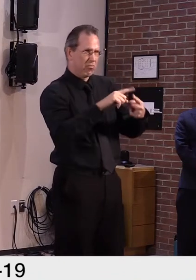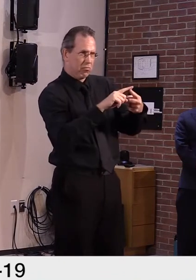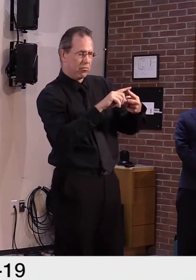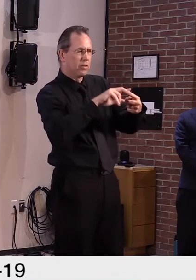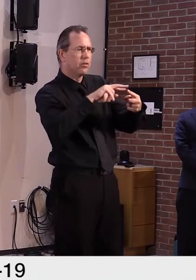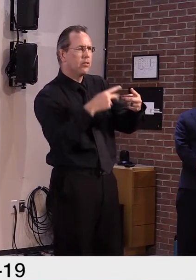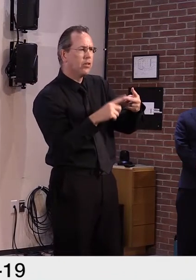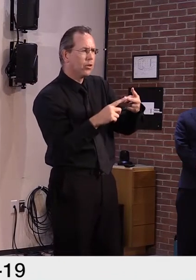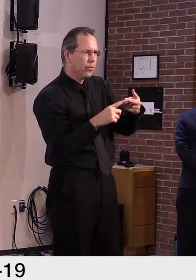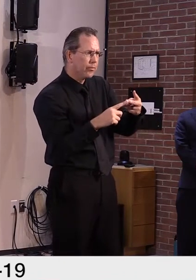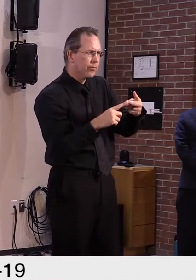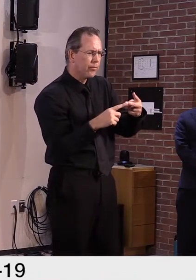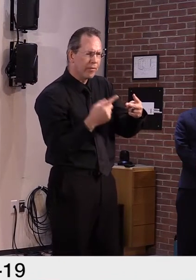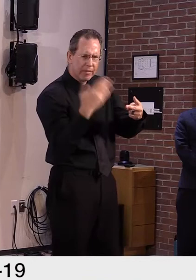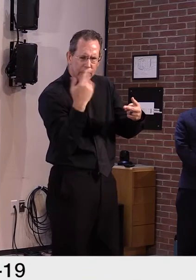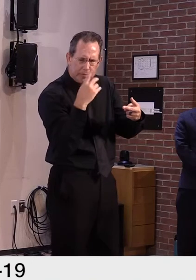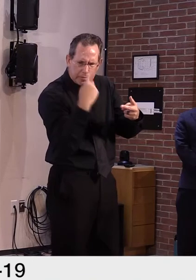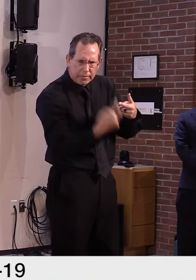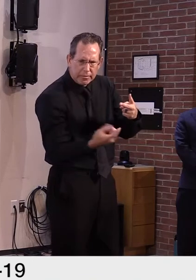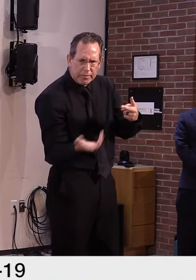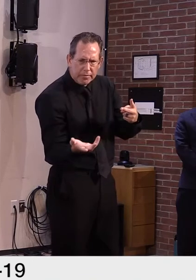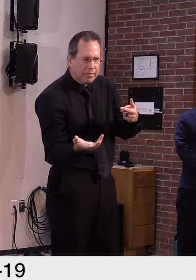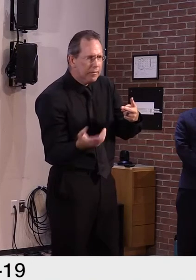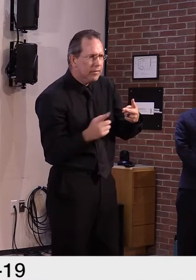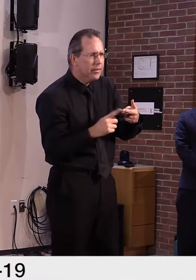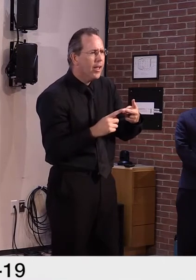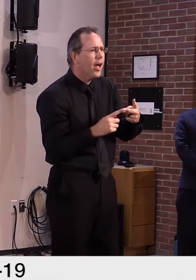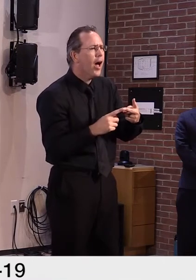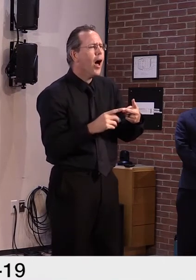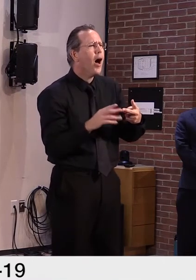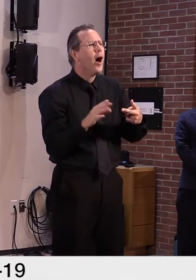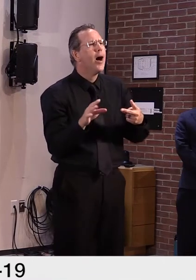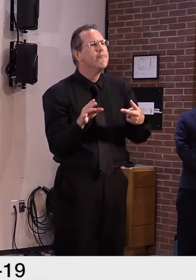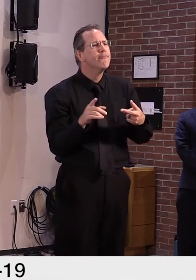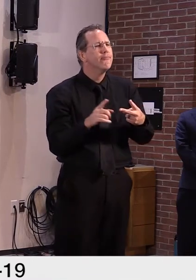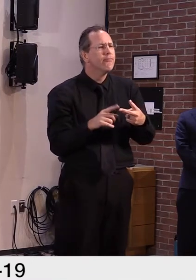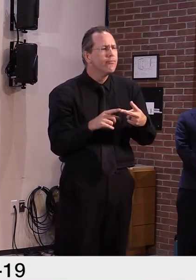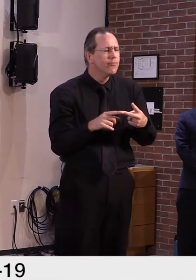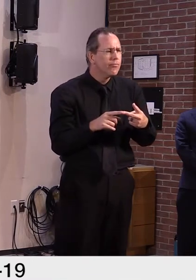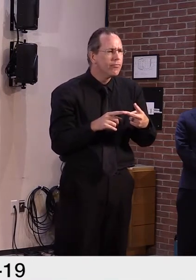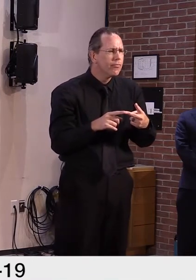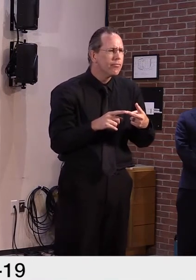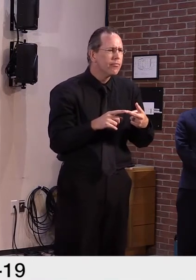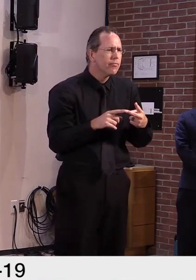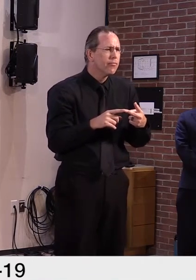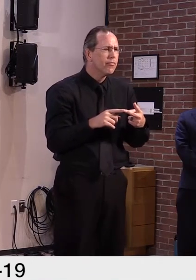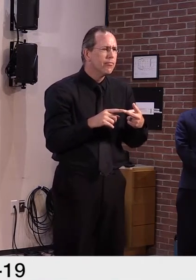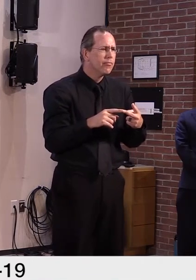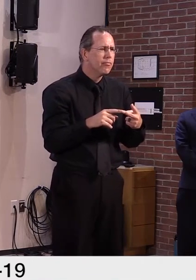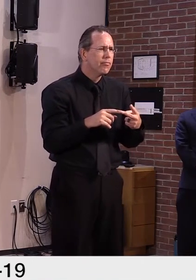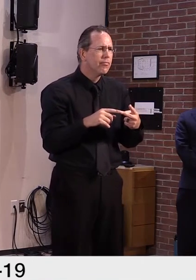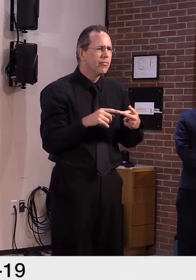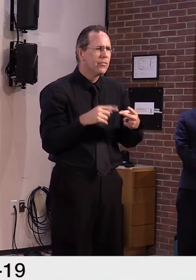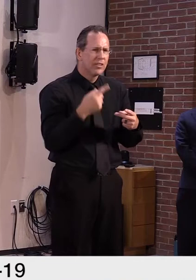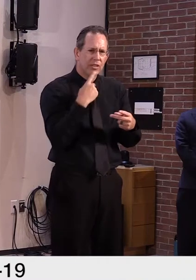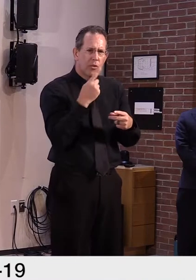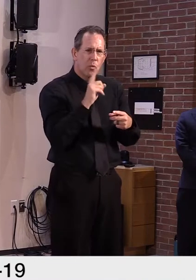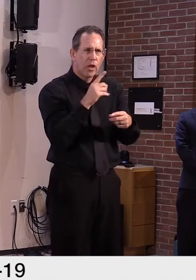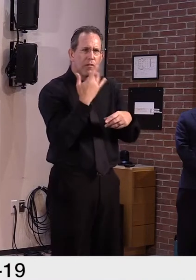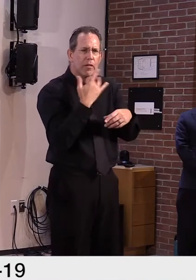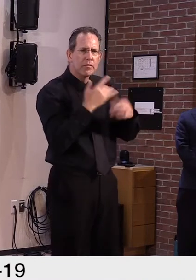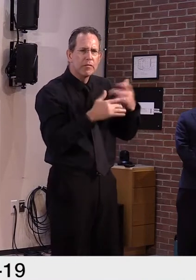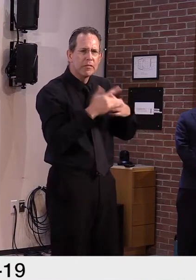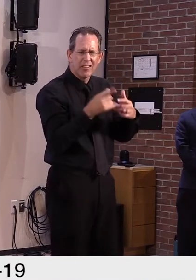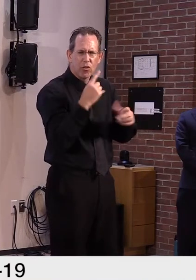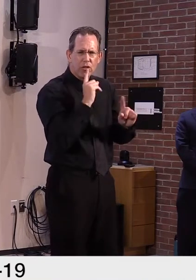Yeah. You were just talking about the areas of the state that still had needs, I think. So if there's anything else to add on that subject, otherwise